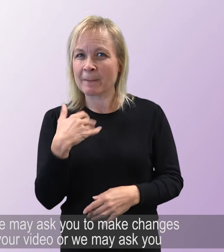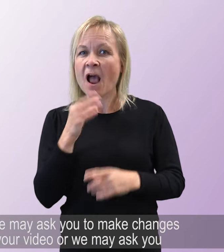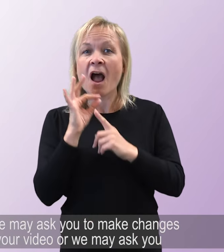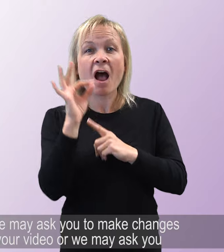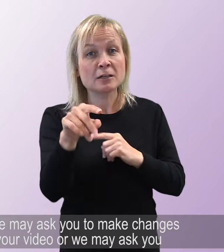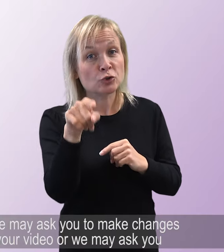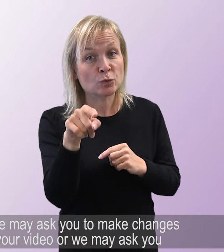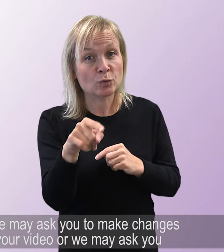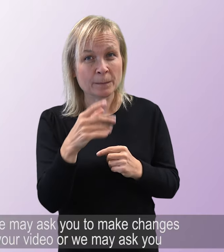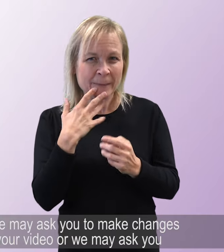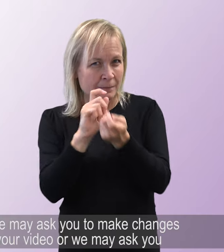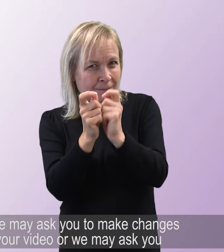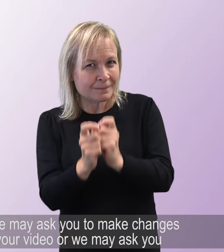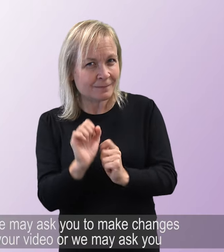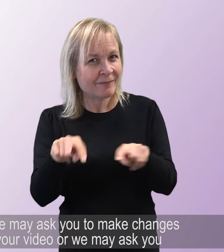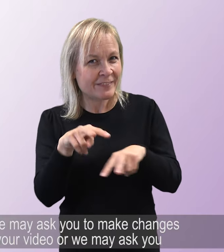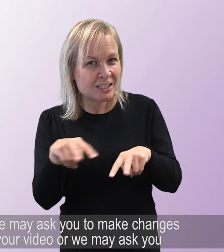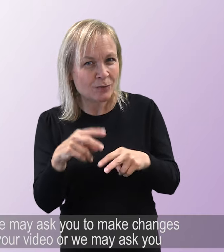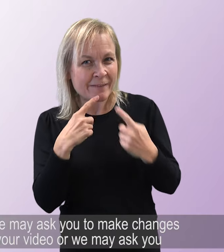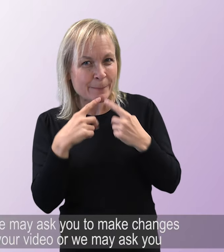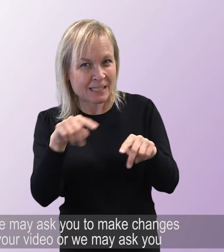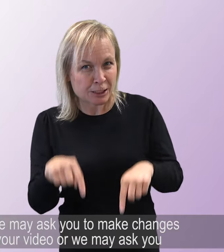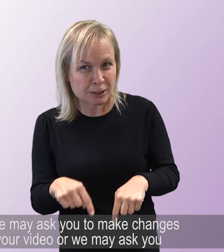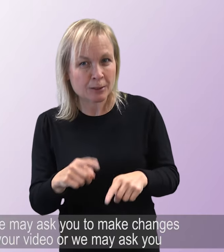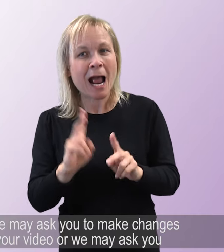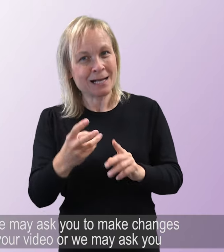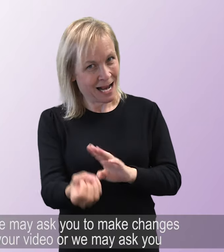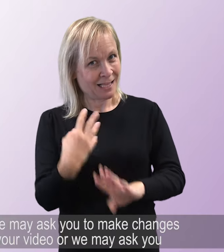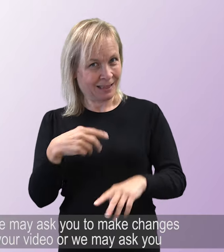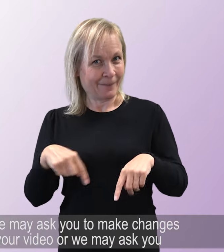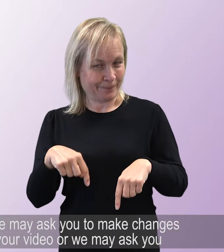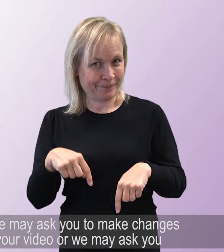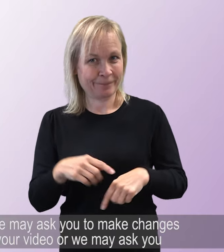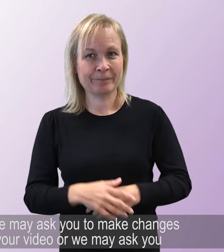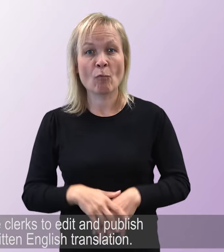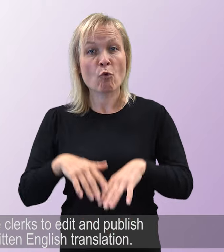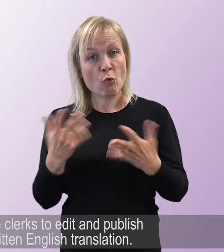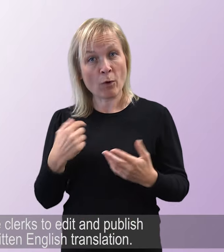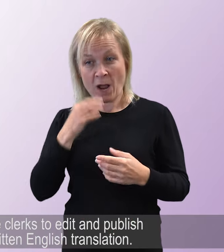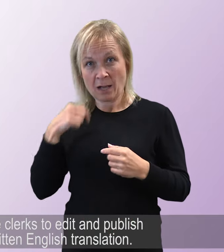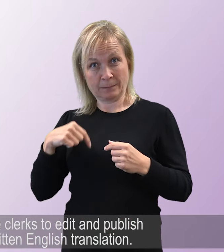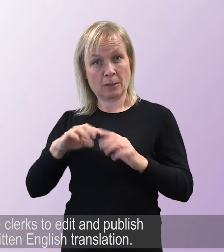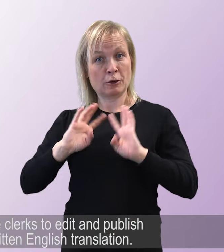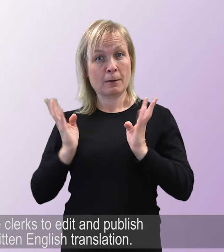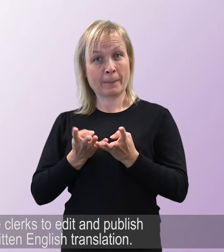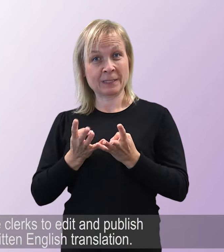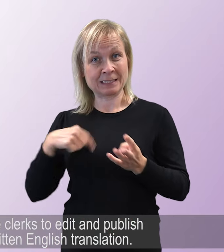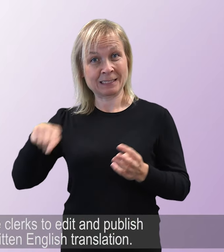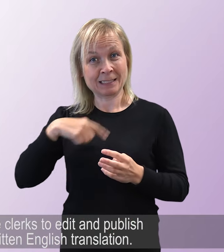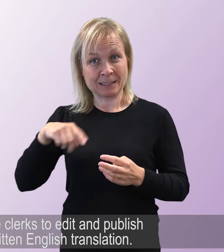In these cases, we may ask you to make changes and resubmit your video, or we may ask you to allow the clerks to edit and publish only the